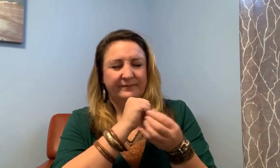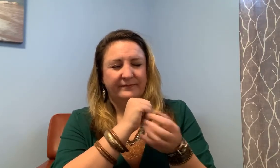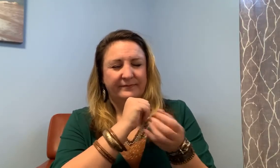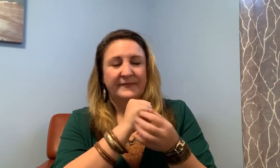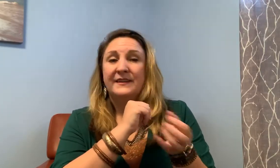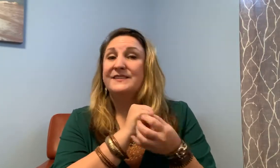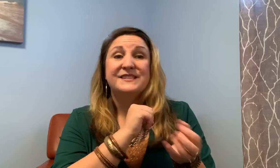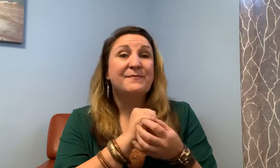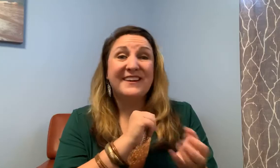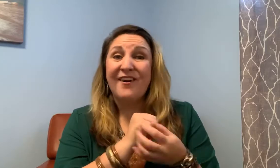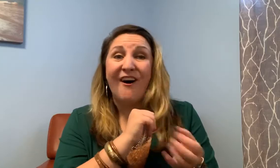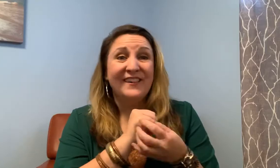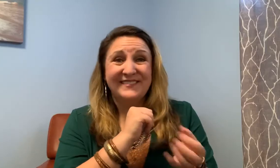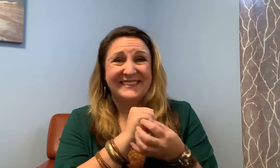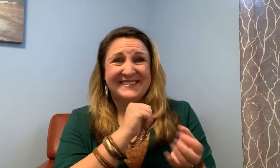despite all of this